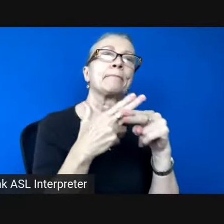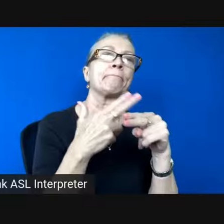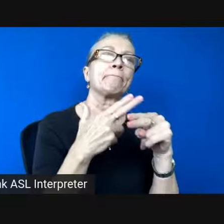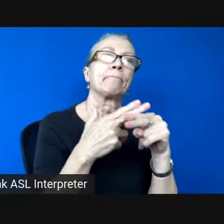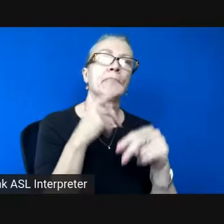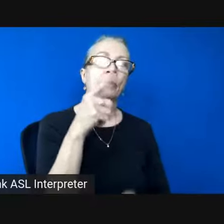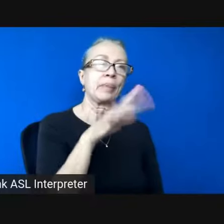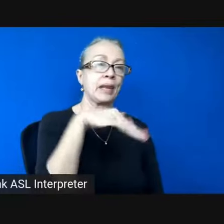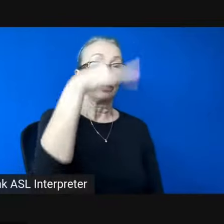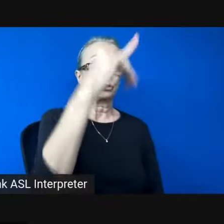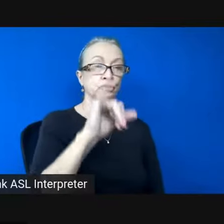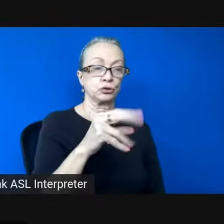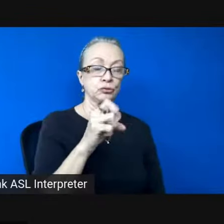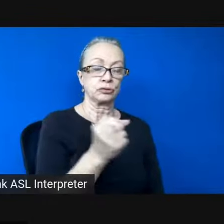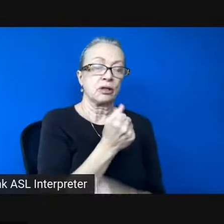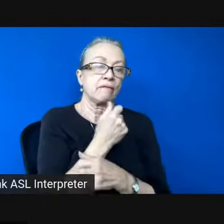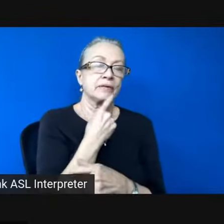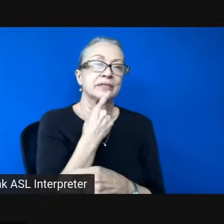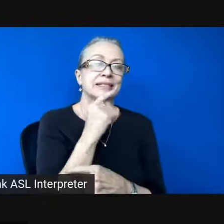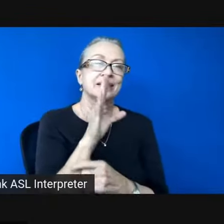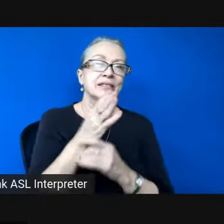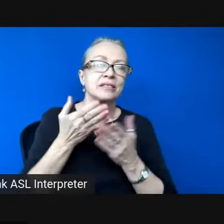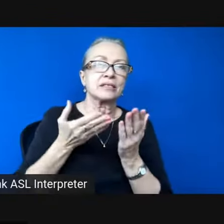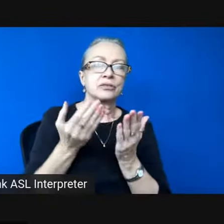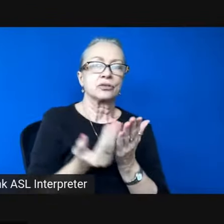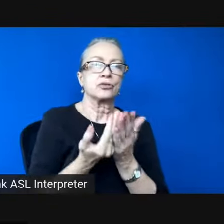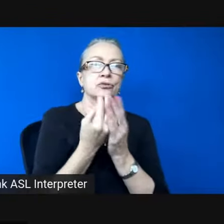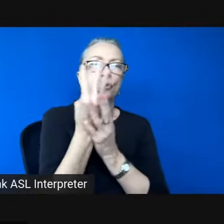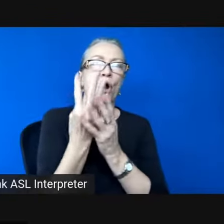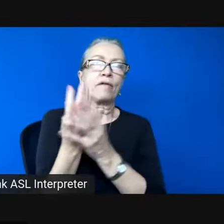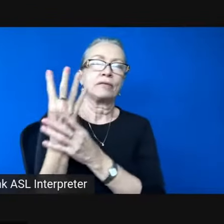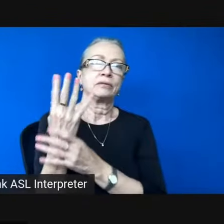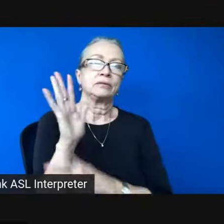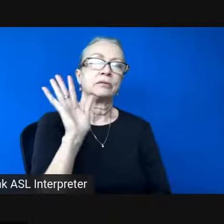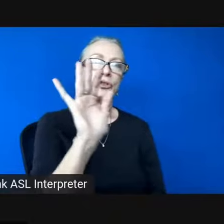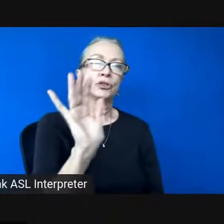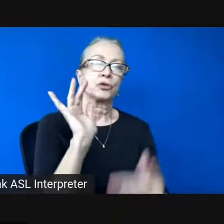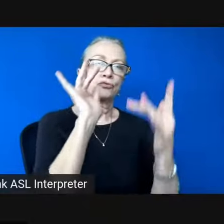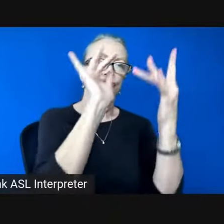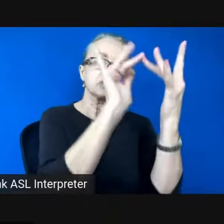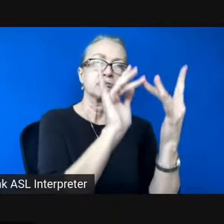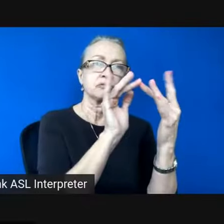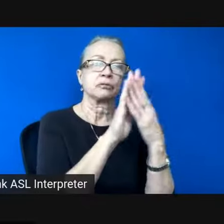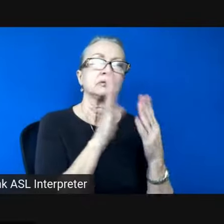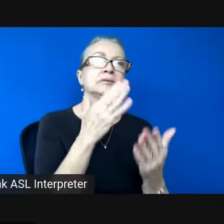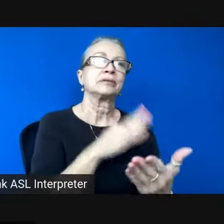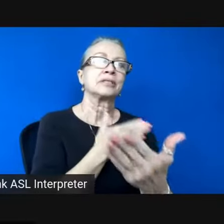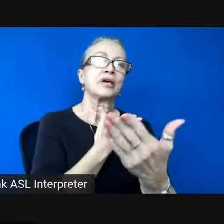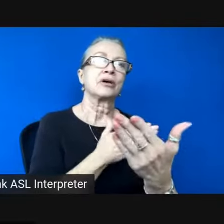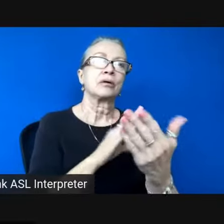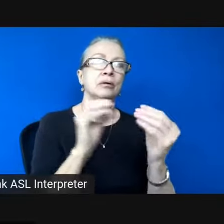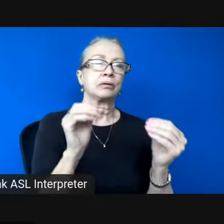speaks the harvest, your rich, vowel tender song, but for the neighbor. More hello